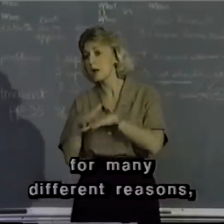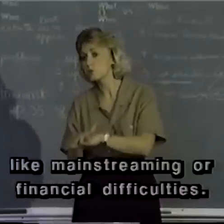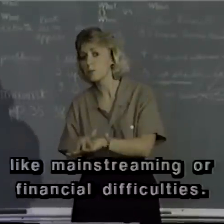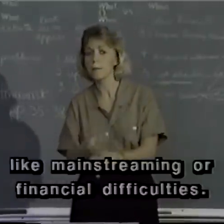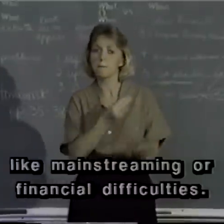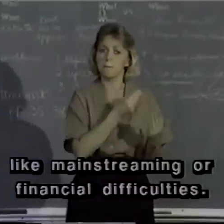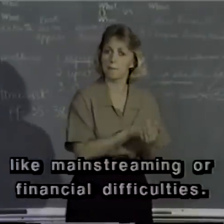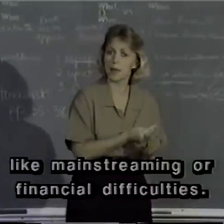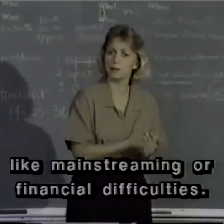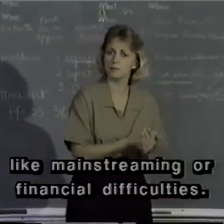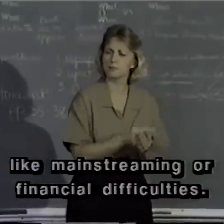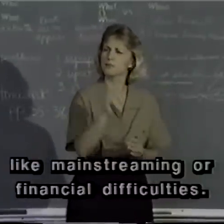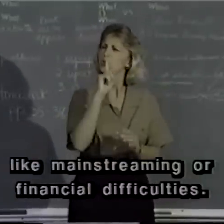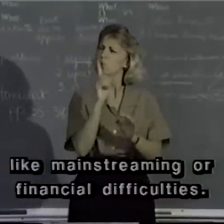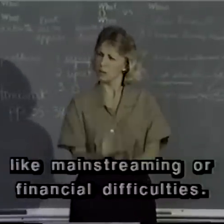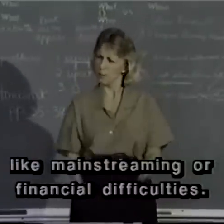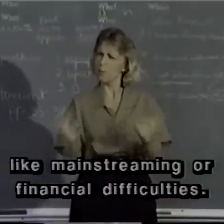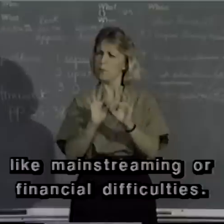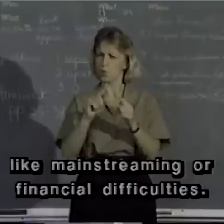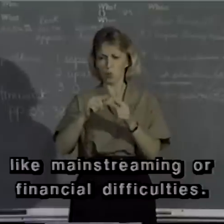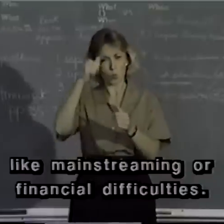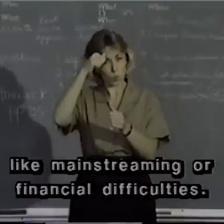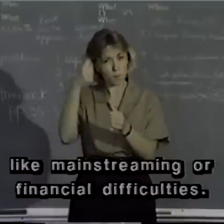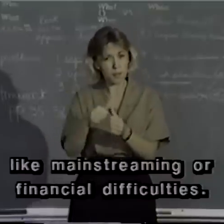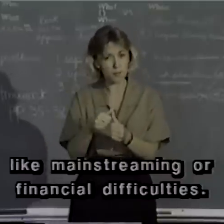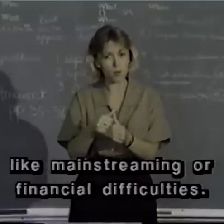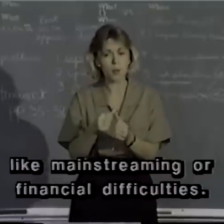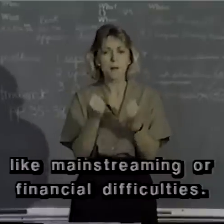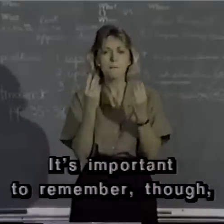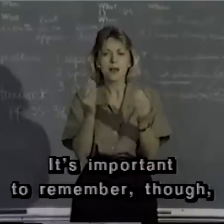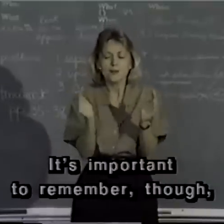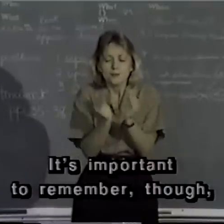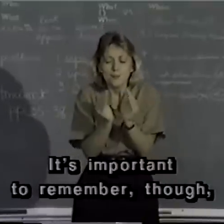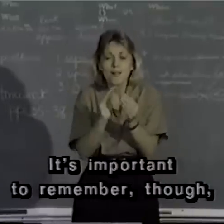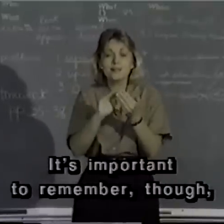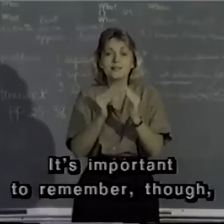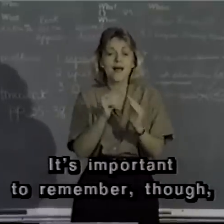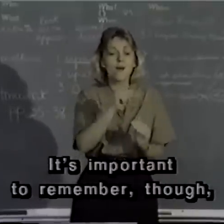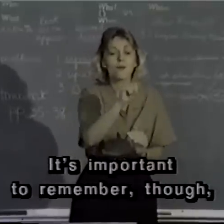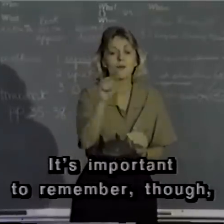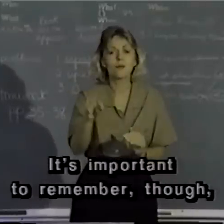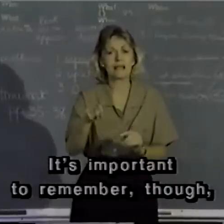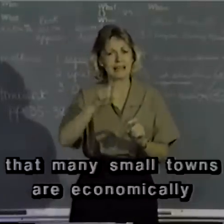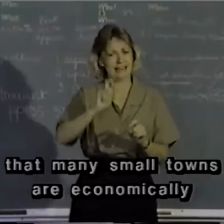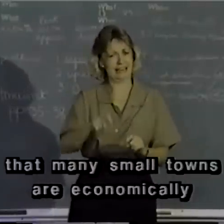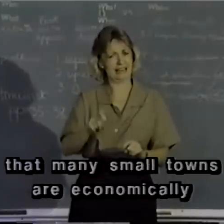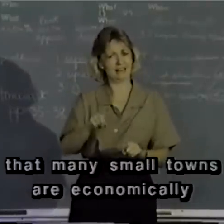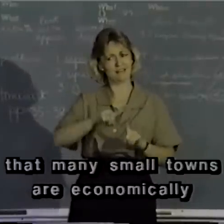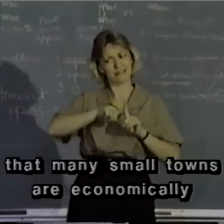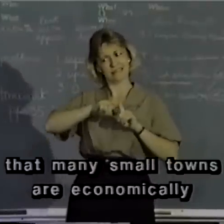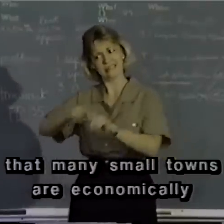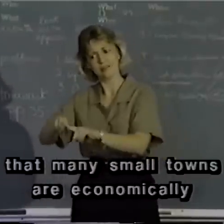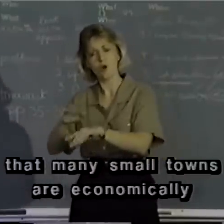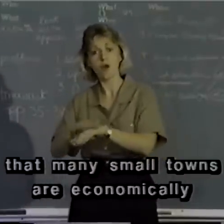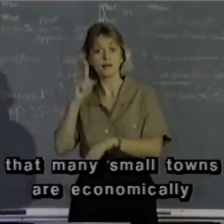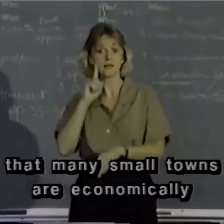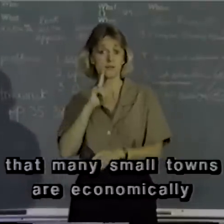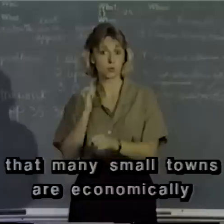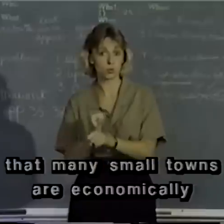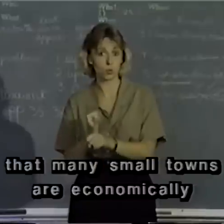mainstreaming or financial difficulties. It's important to remember, though, that many small towns are economically